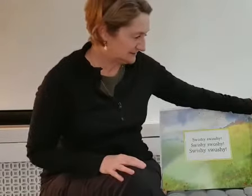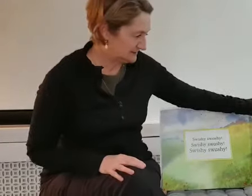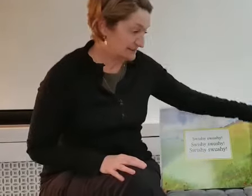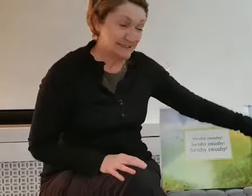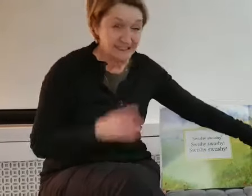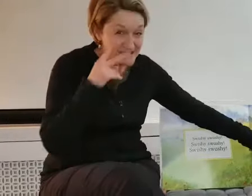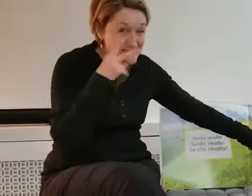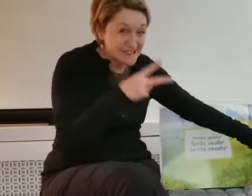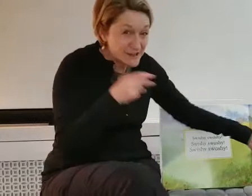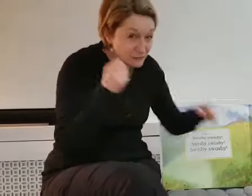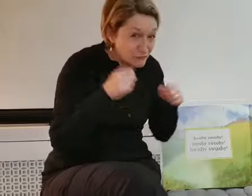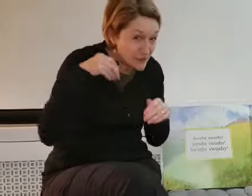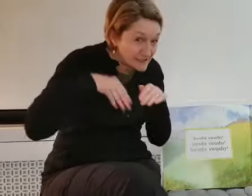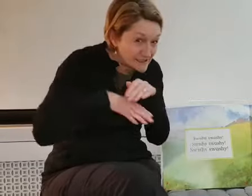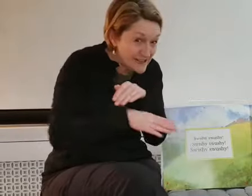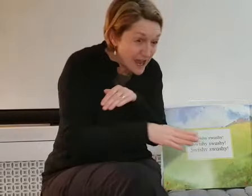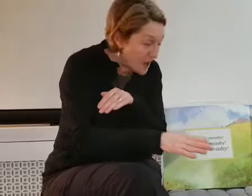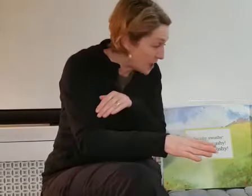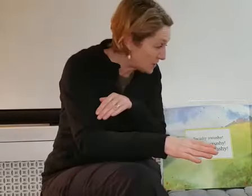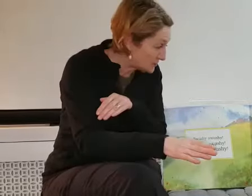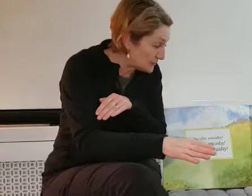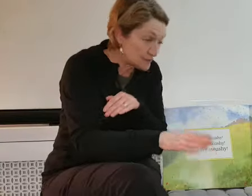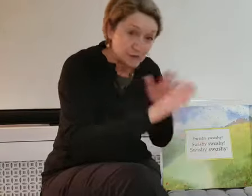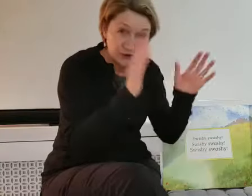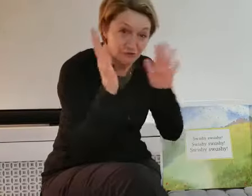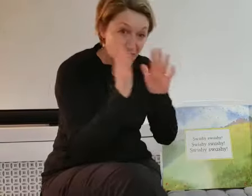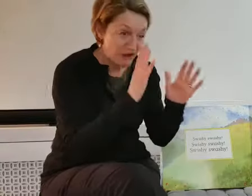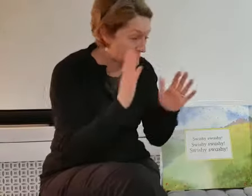You can see them running down through the grass.